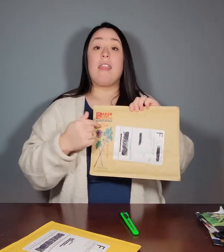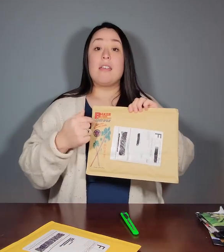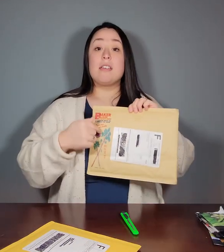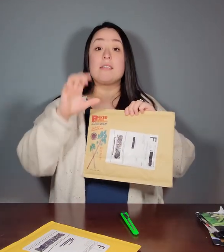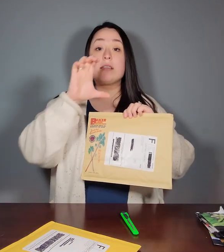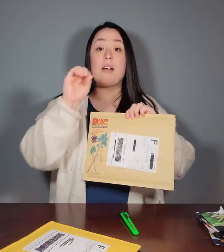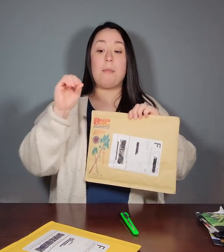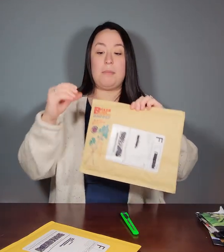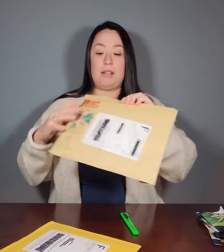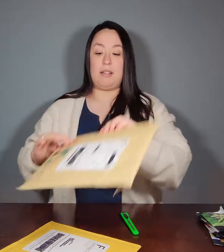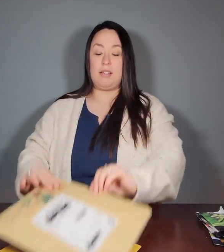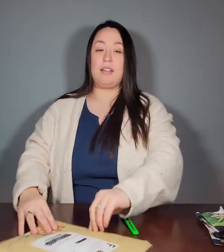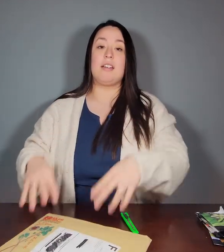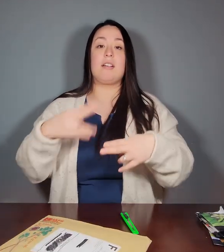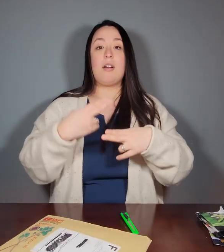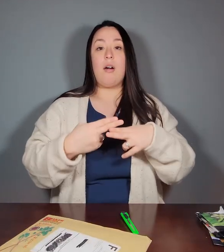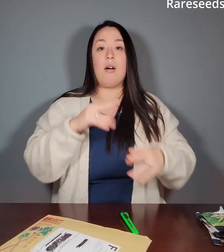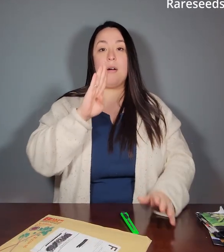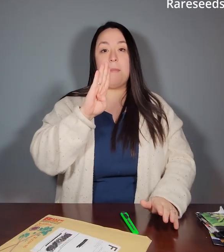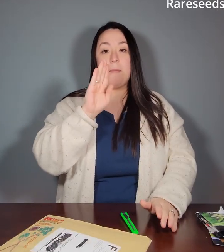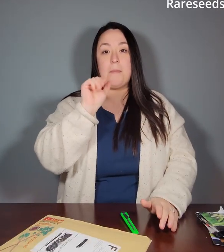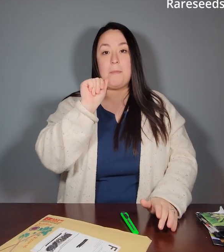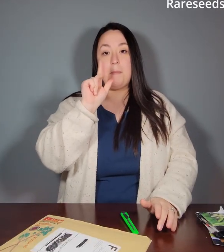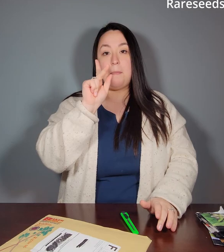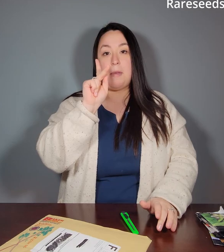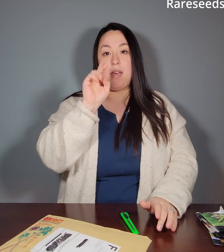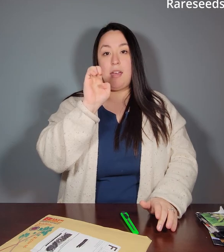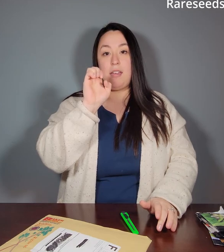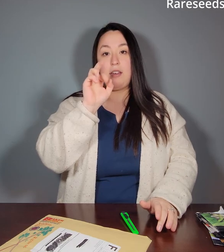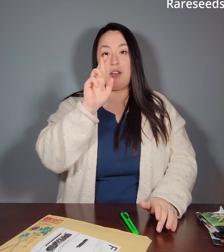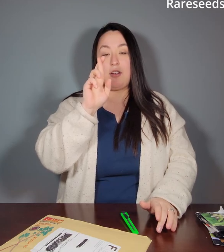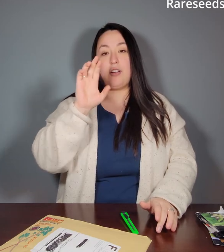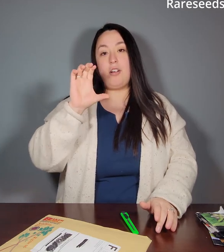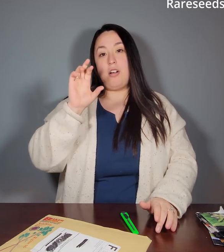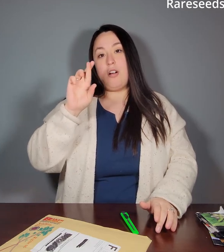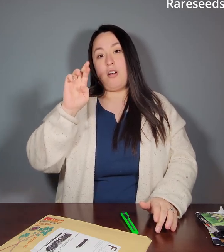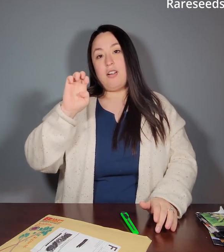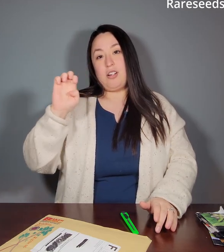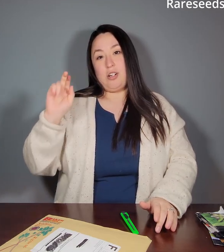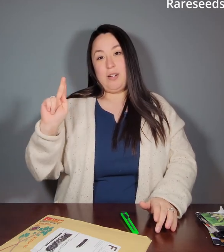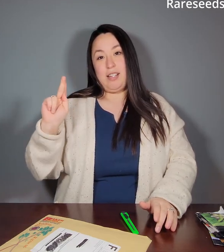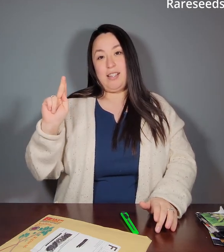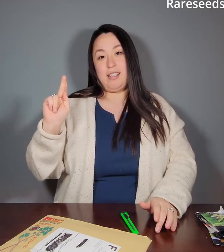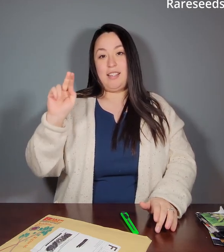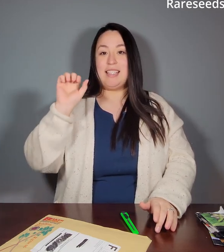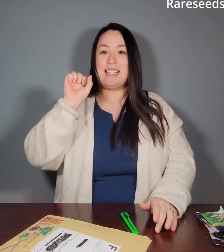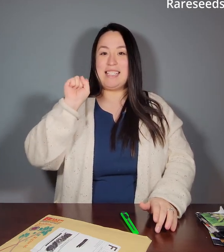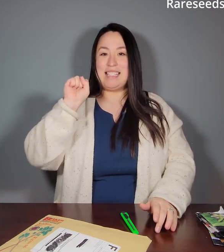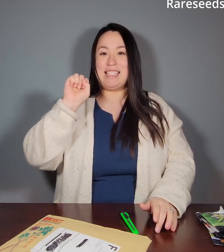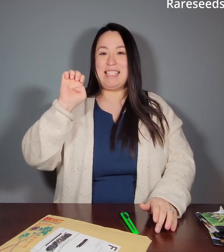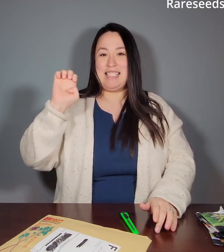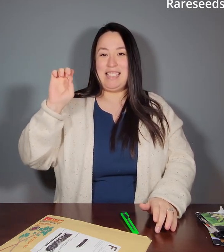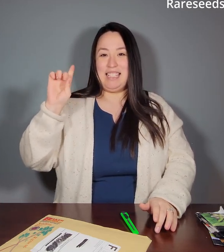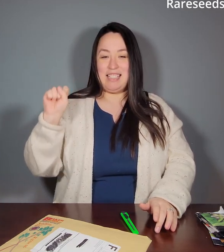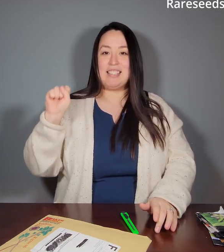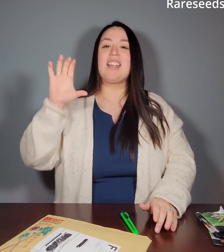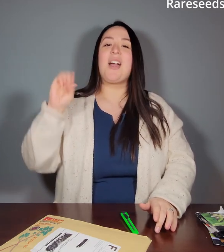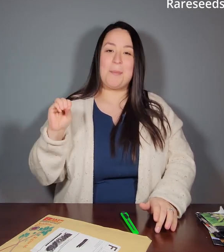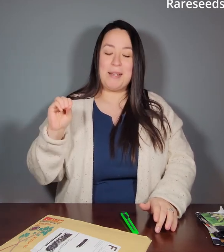This is from a company, and the company is called Baker Creek Seed Co.